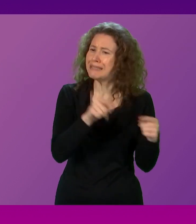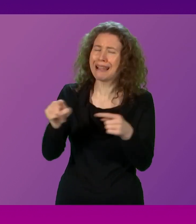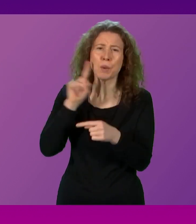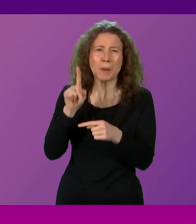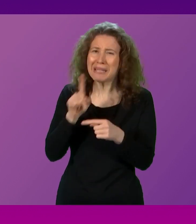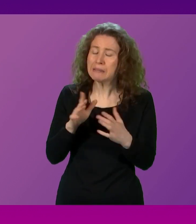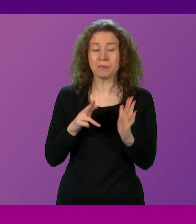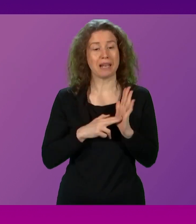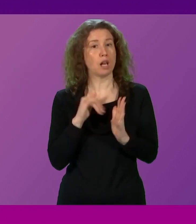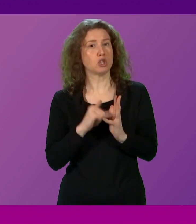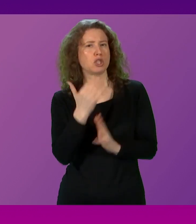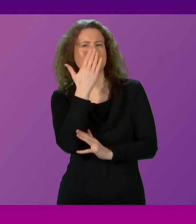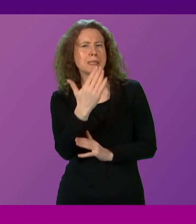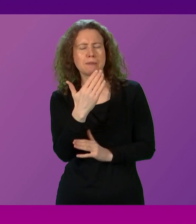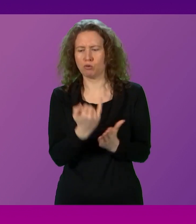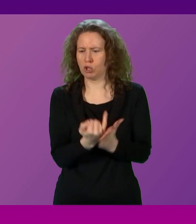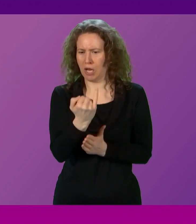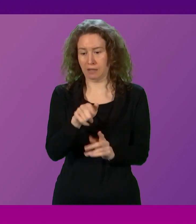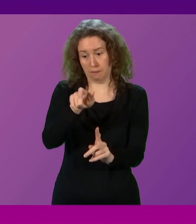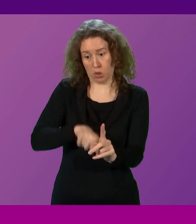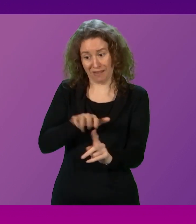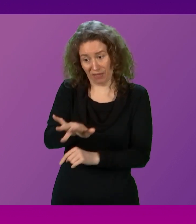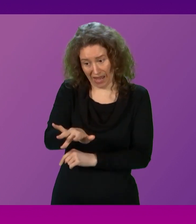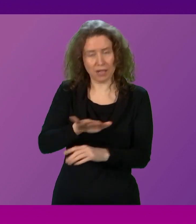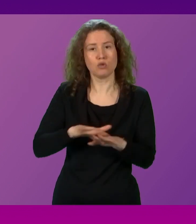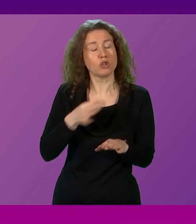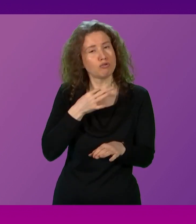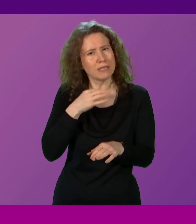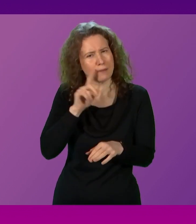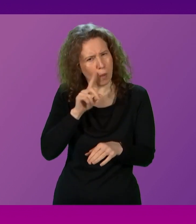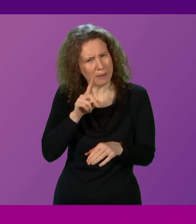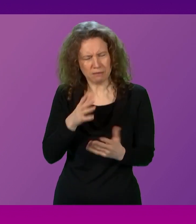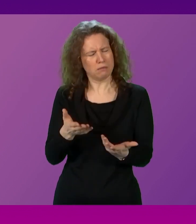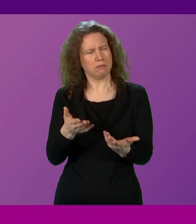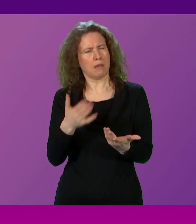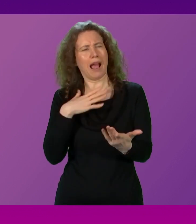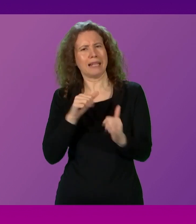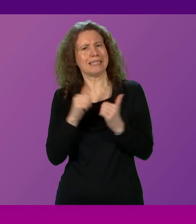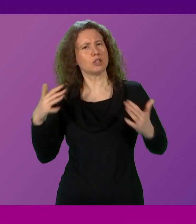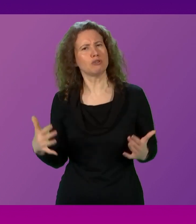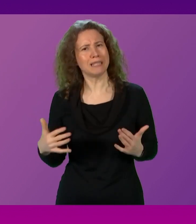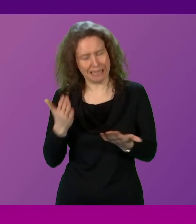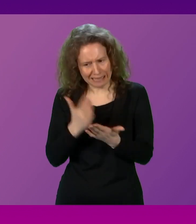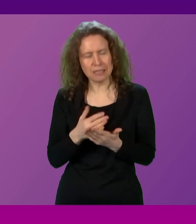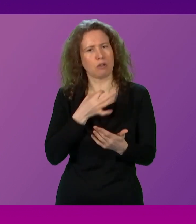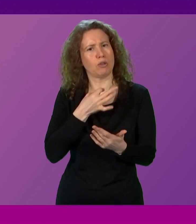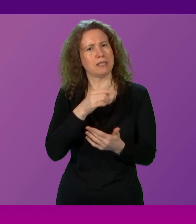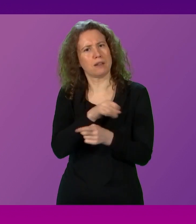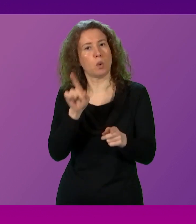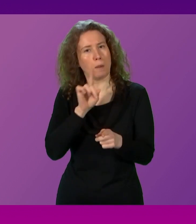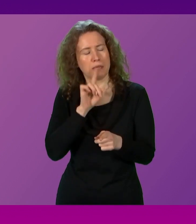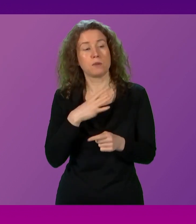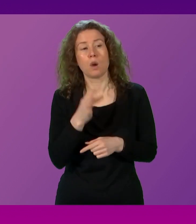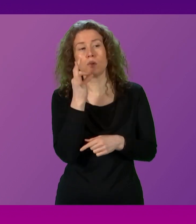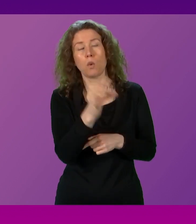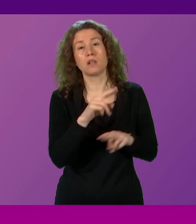has seemed to reject that the fact that he's currently there isn't a risk to women. I can't agree with that. So, can I ask the